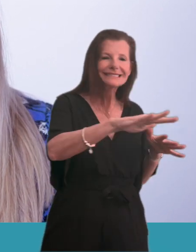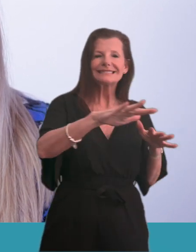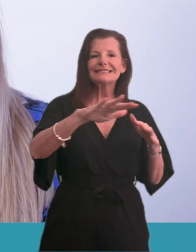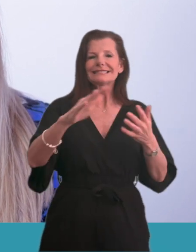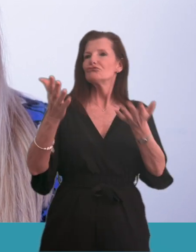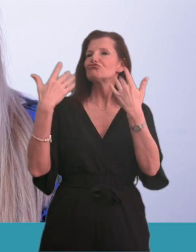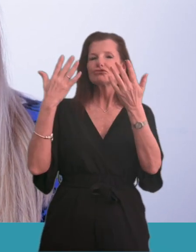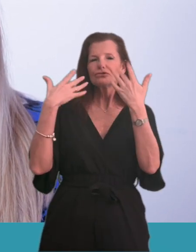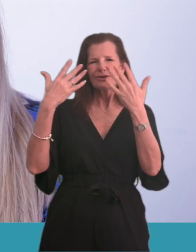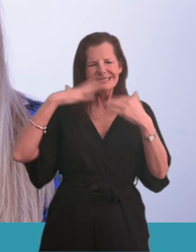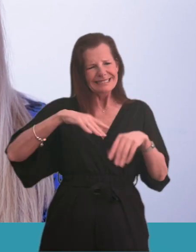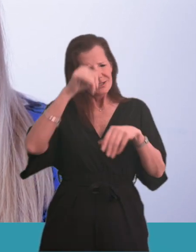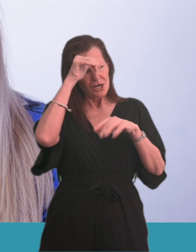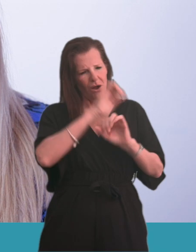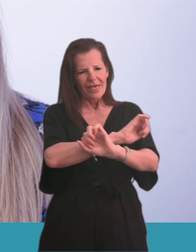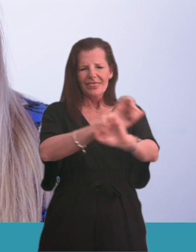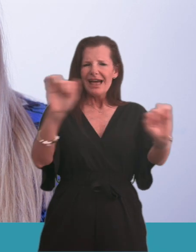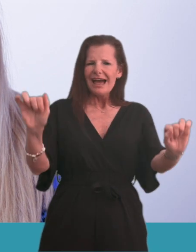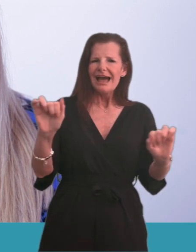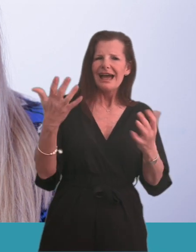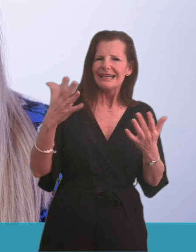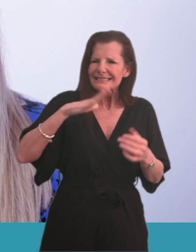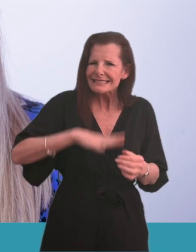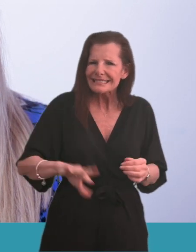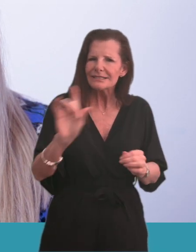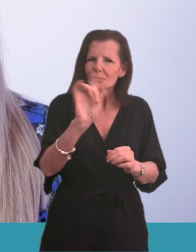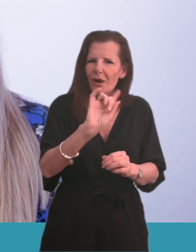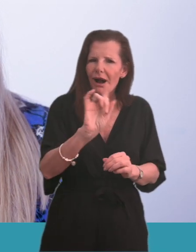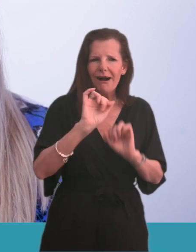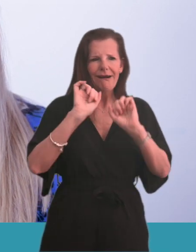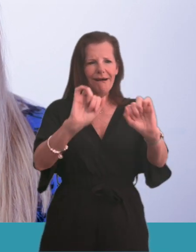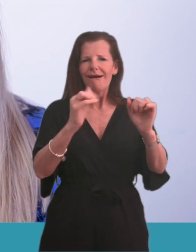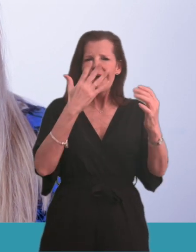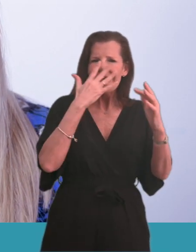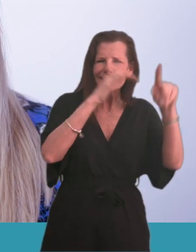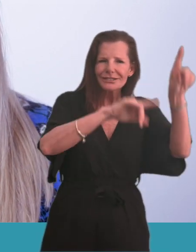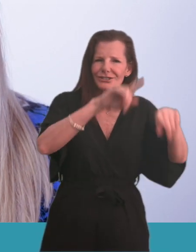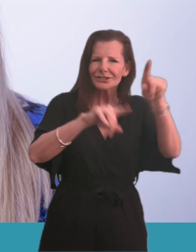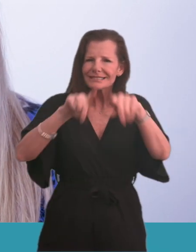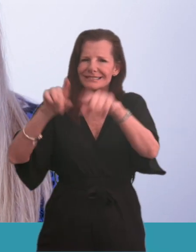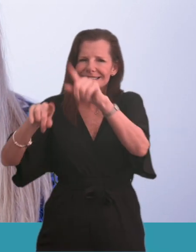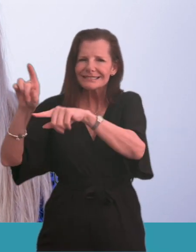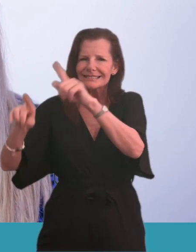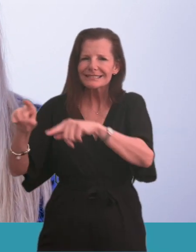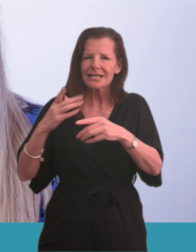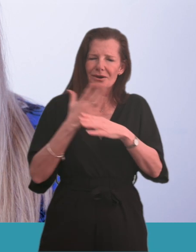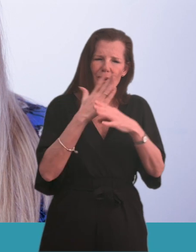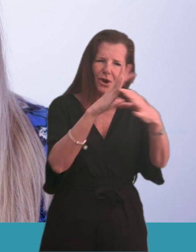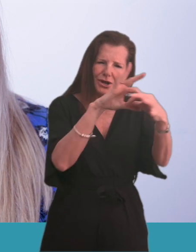to understand the health needs of people of all ages and communities. We are working hard to make sure everyone is